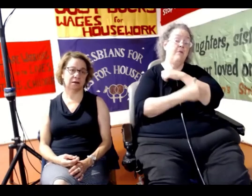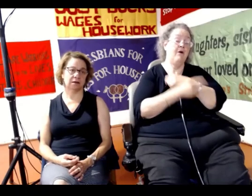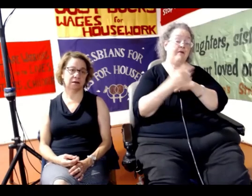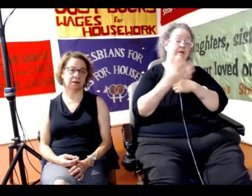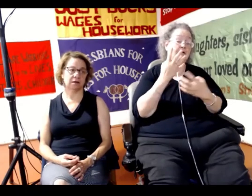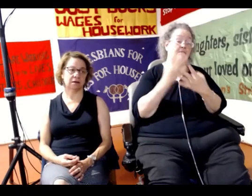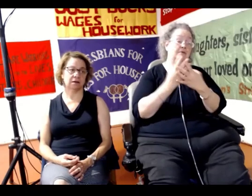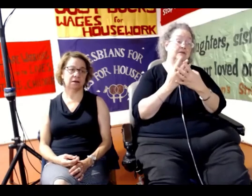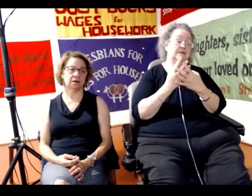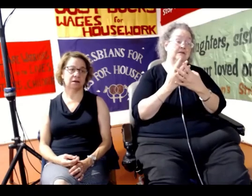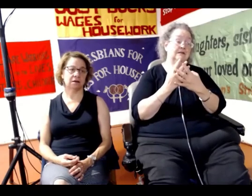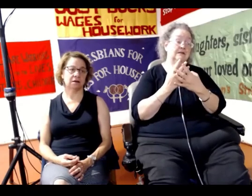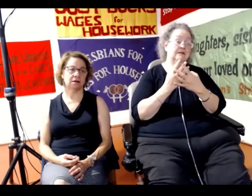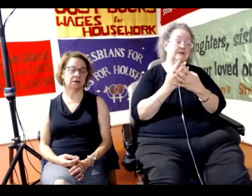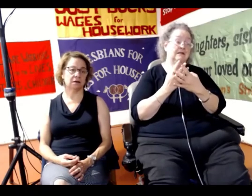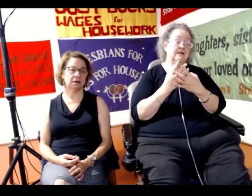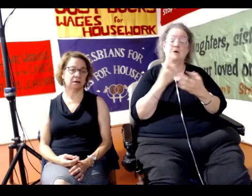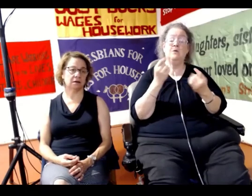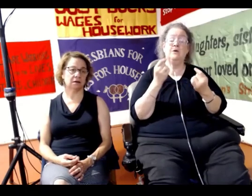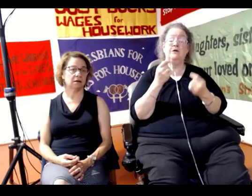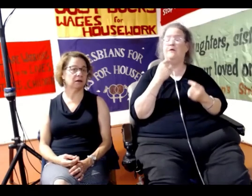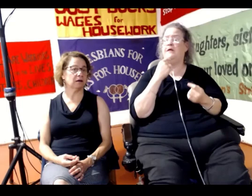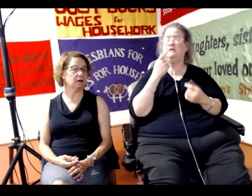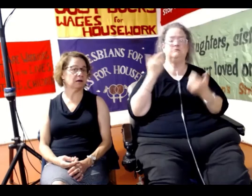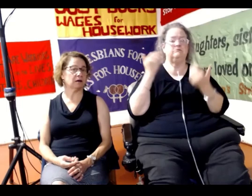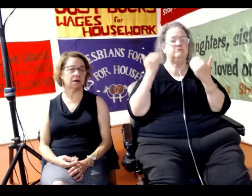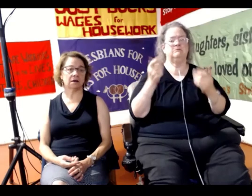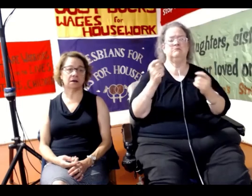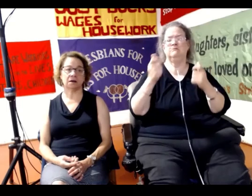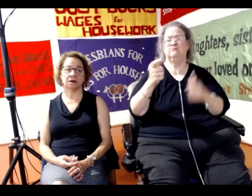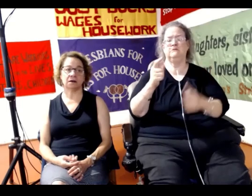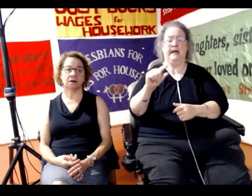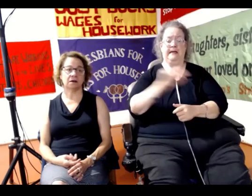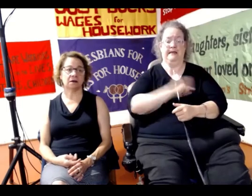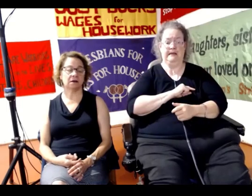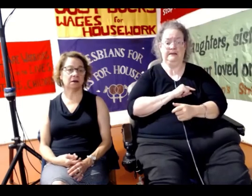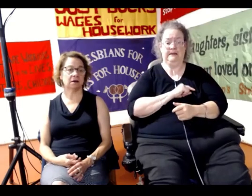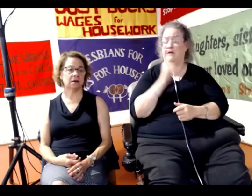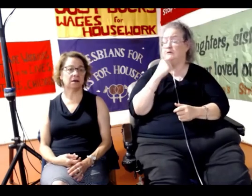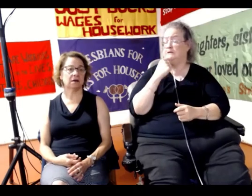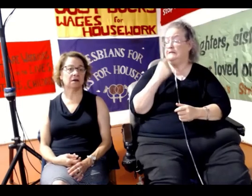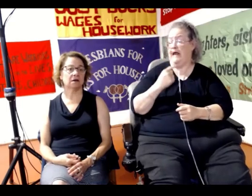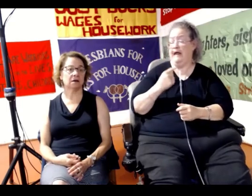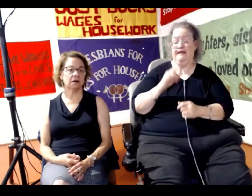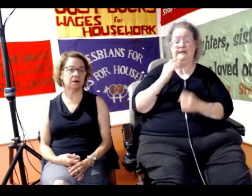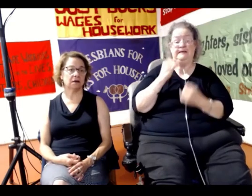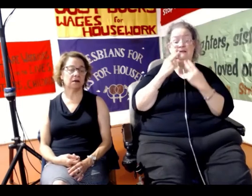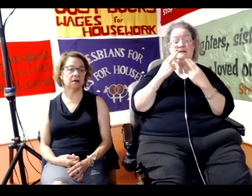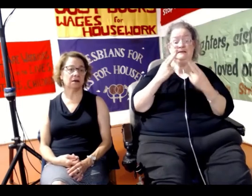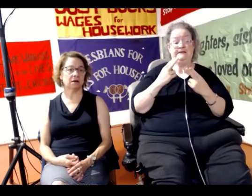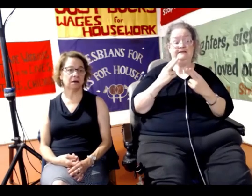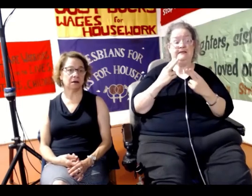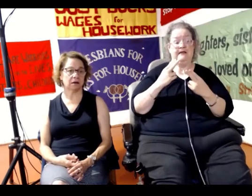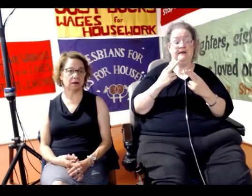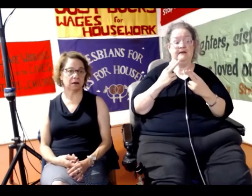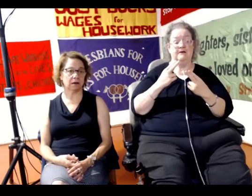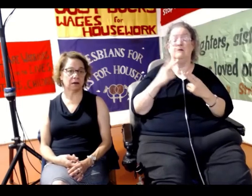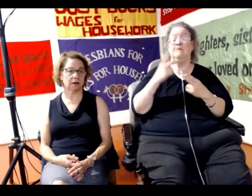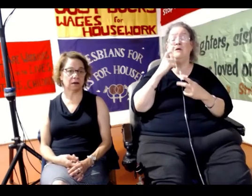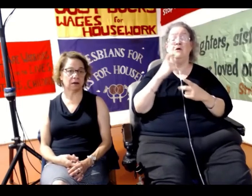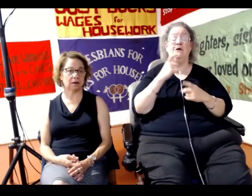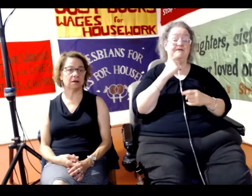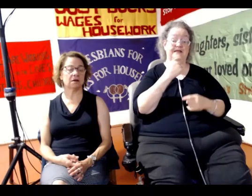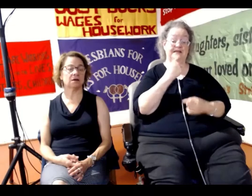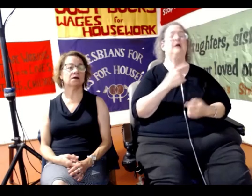systems kind of things is that they plead guilty, although they are innocent. Why plead guilty? Because there is certainty of when I come out.